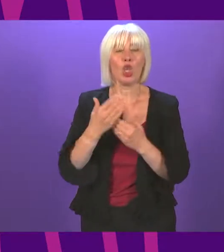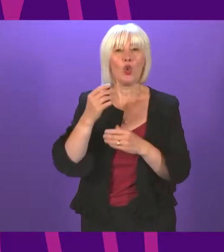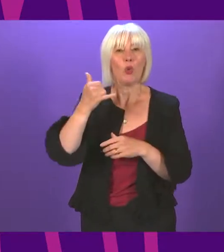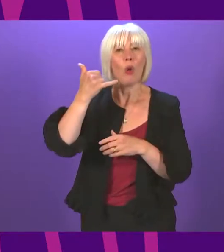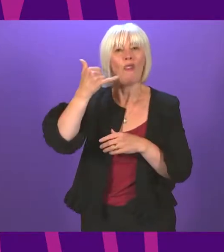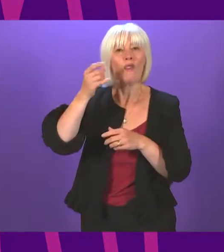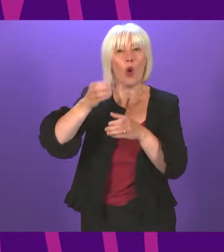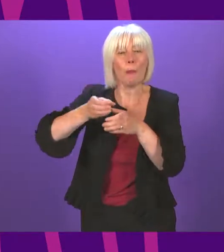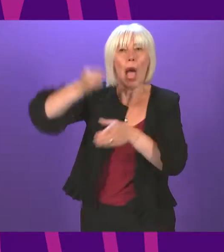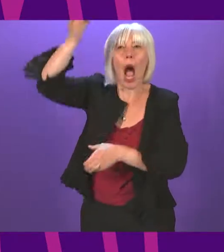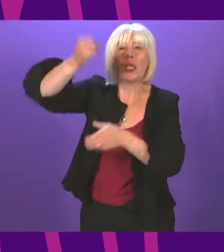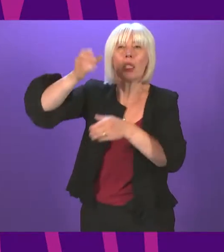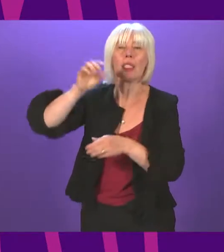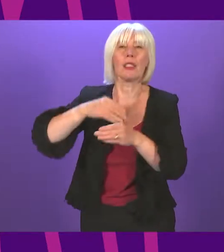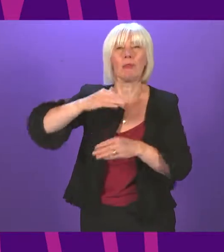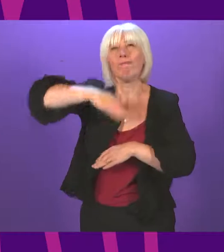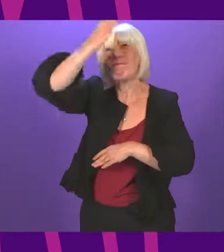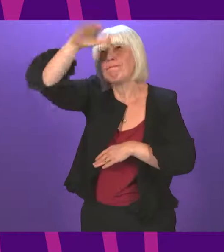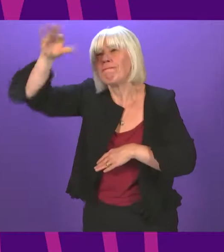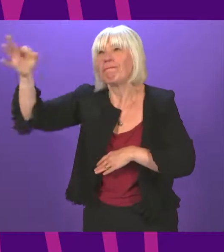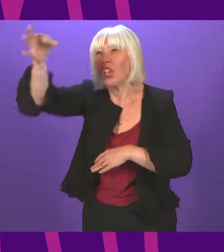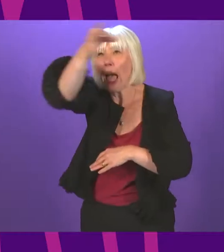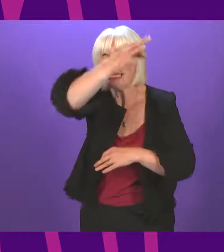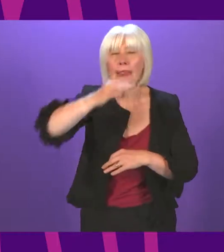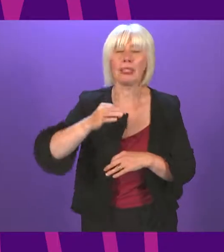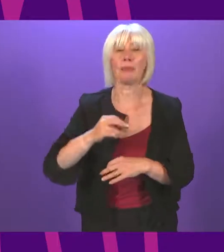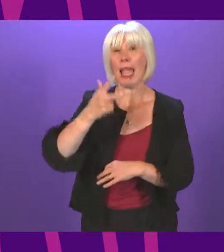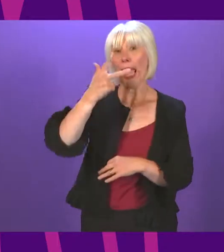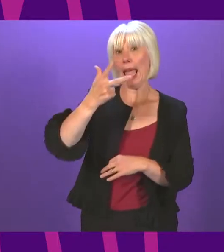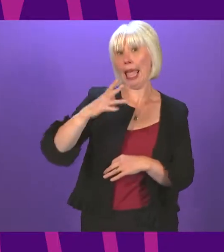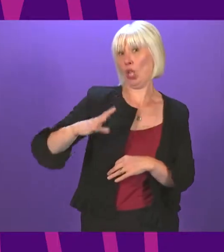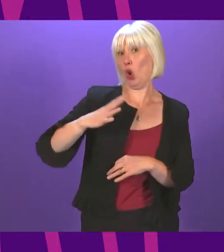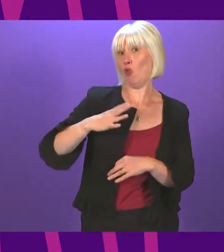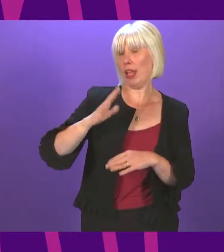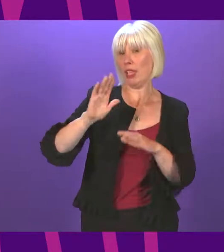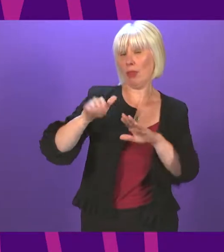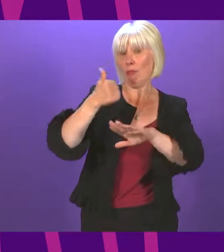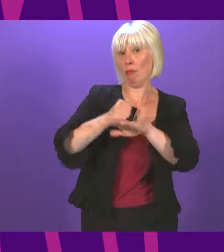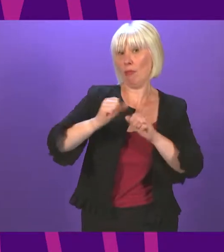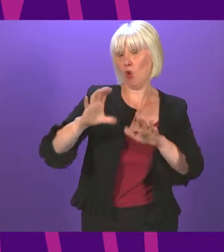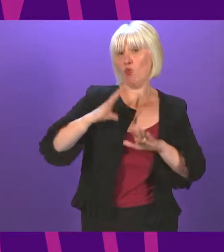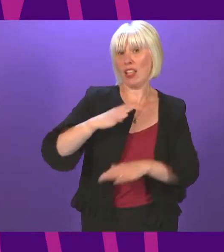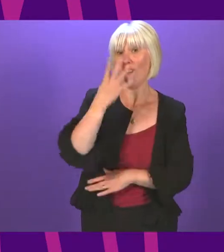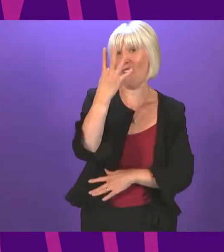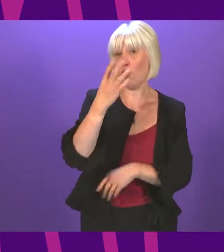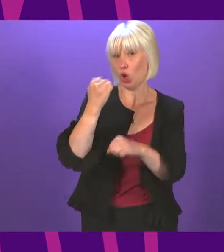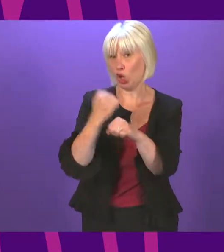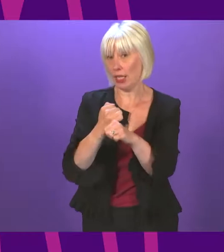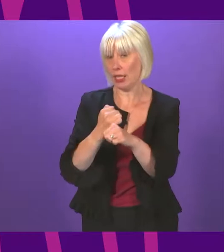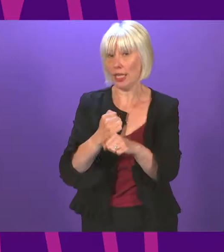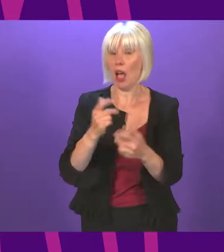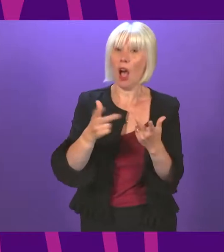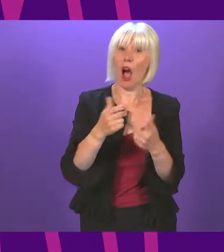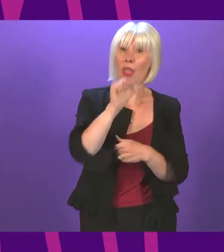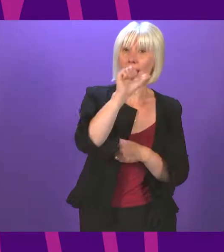rural and island areas. Eight of these have already been activated for 4G service and the remaining six will be activated by